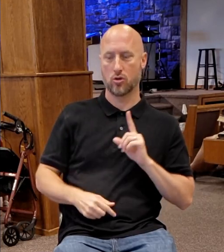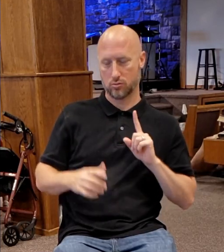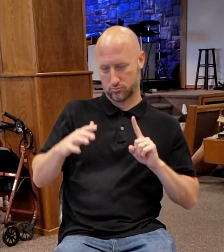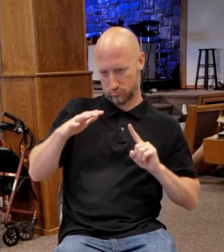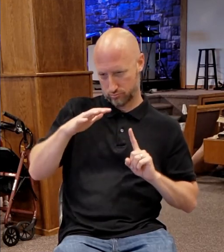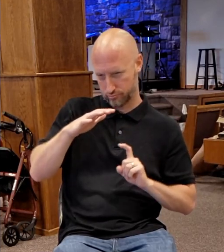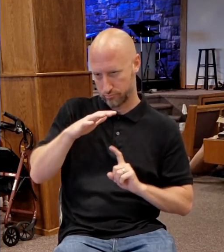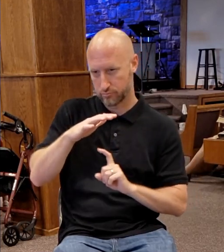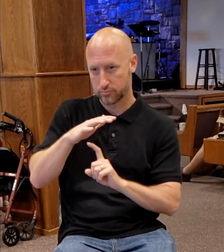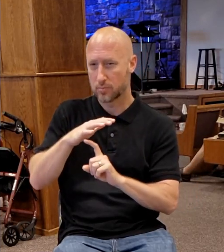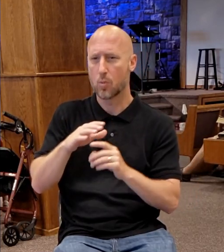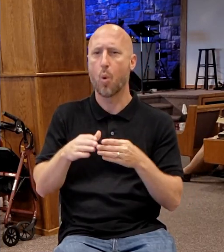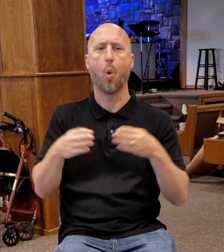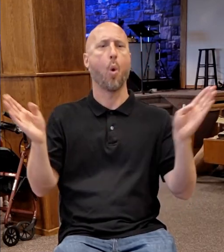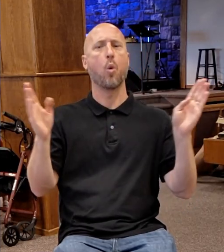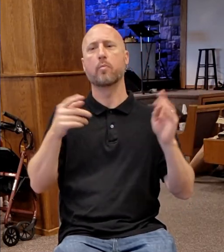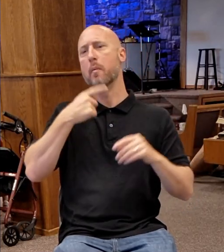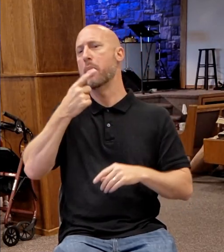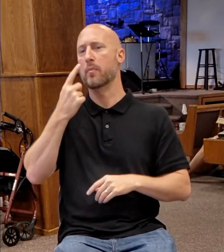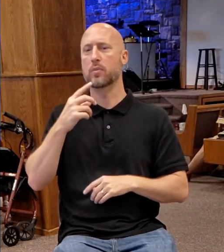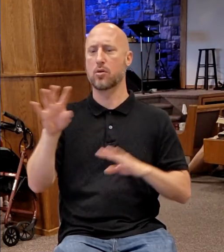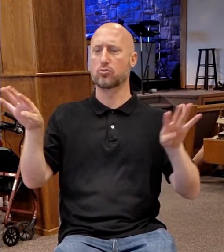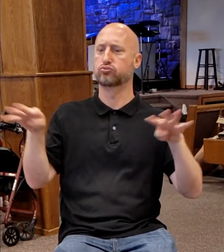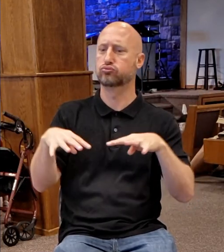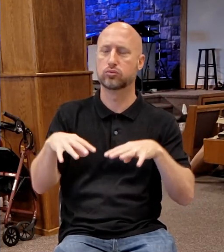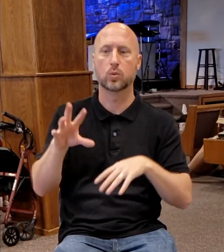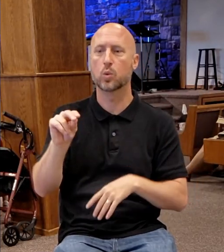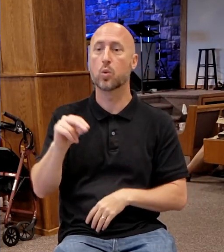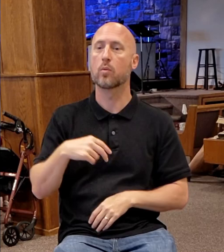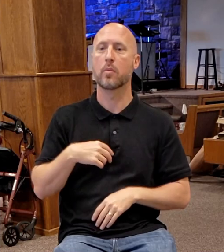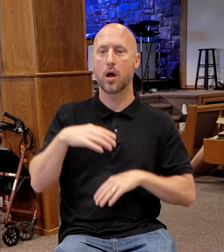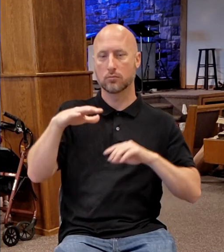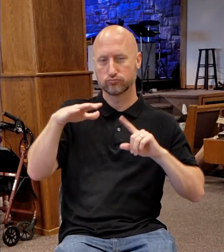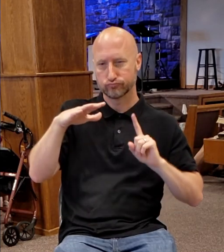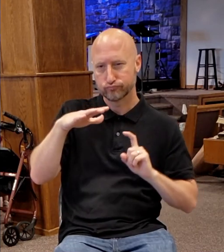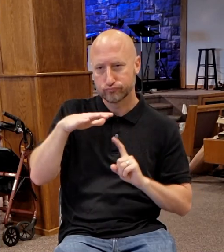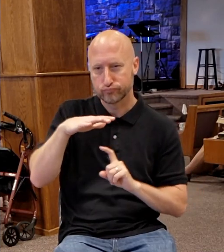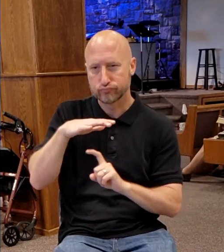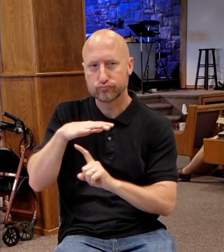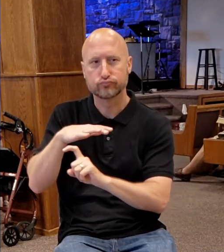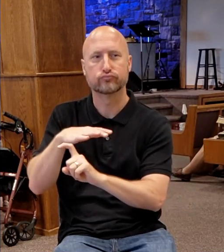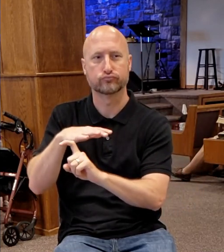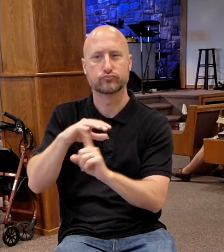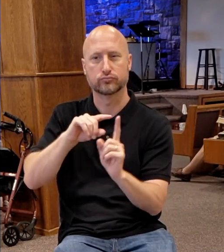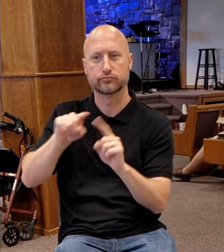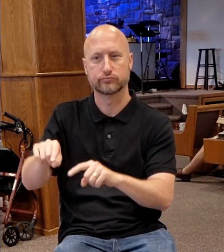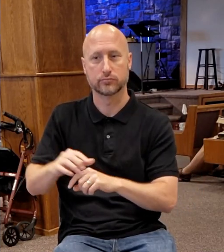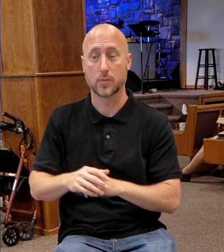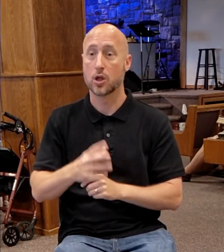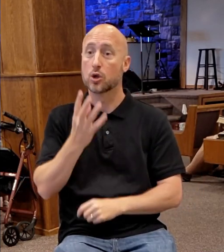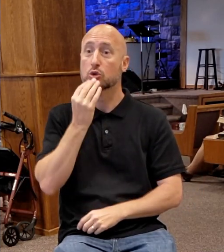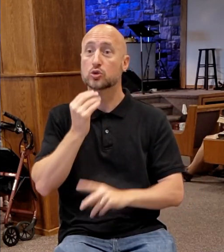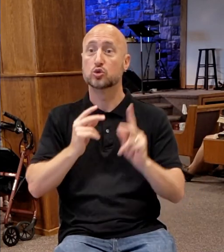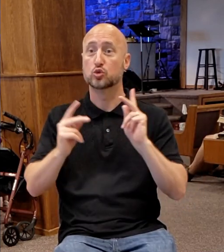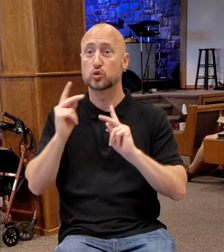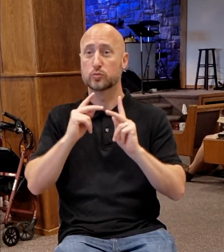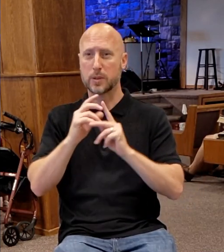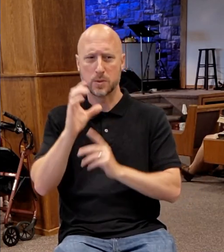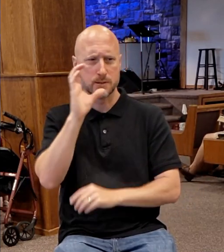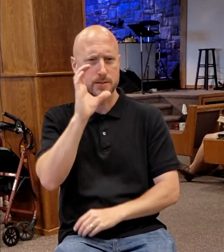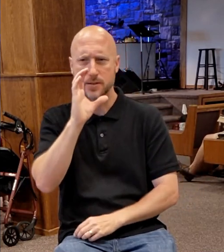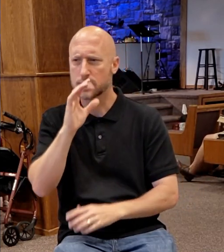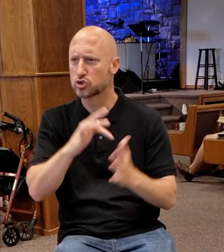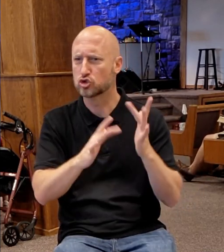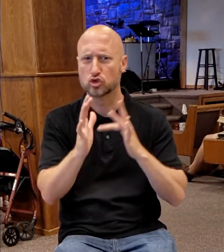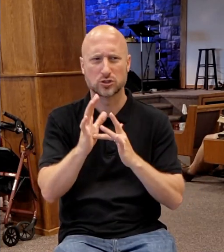in secret. Then the Jews sought him at the feast and said, Where is he? And there was